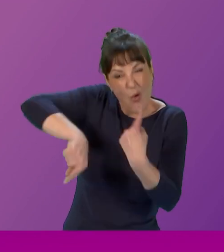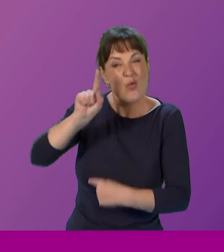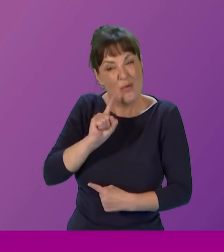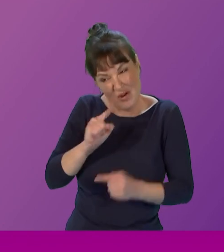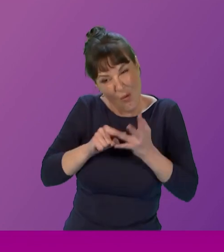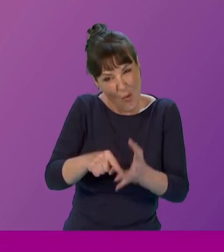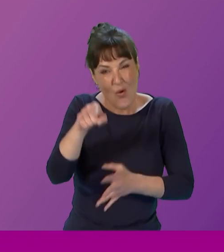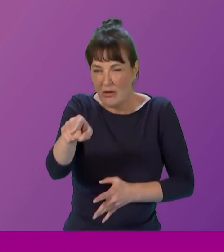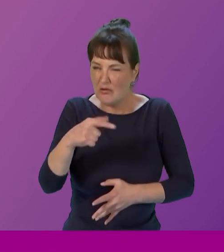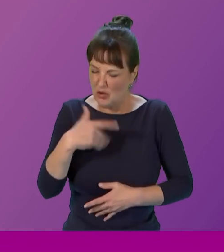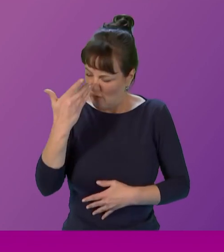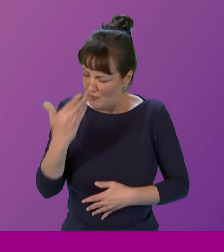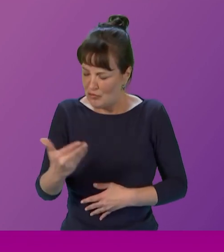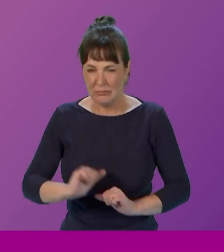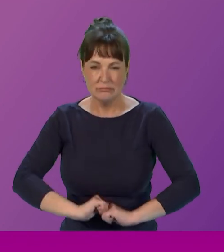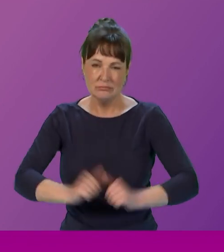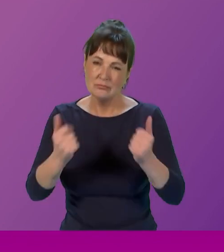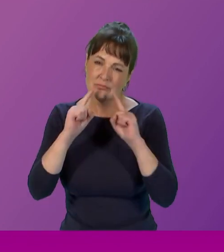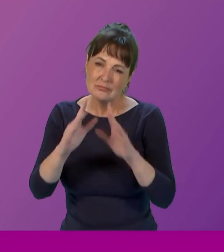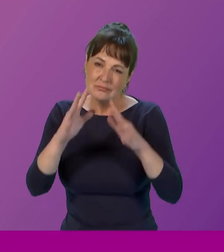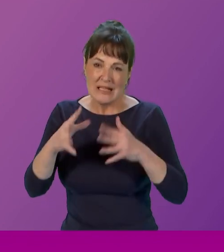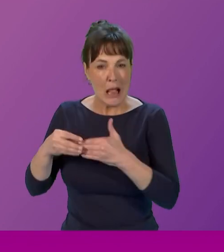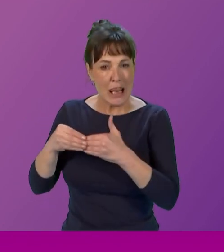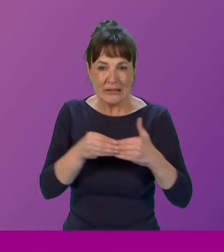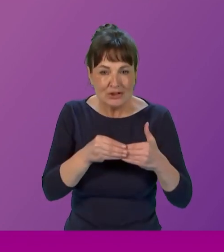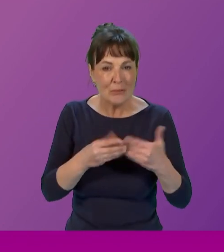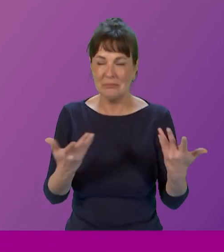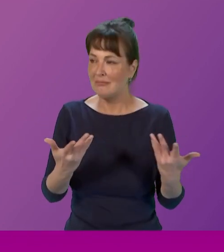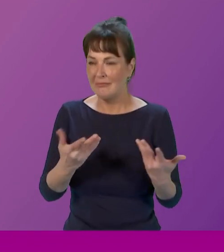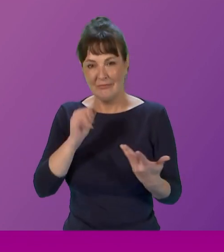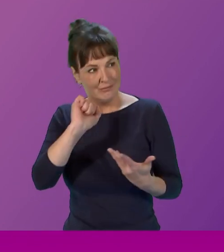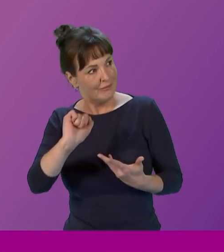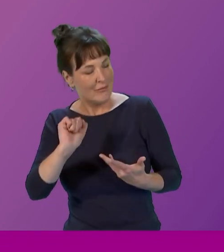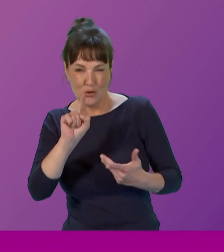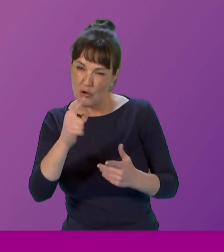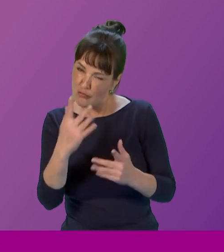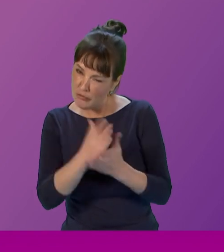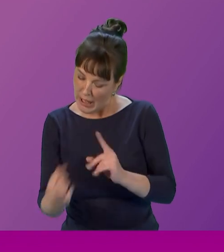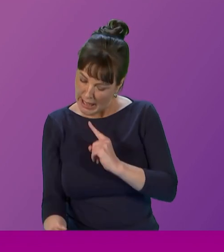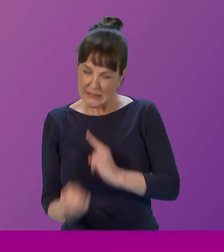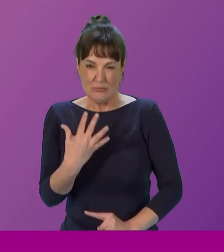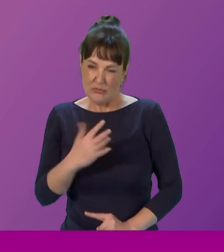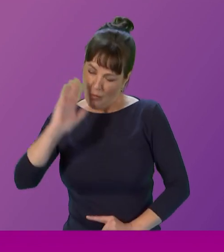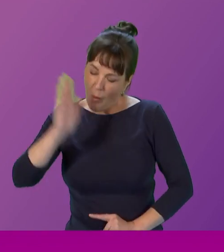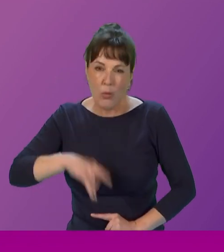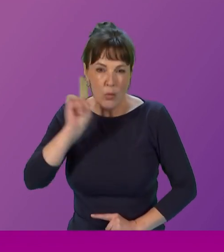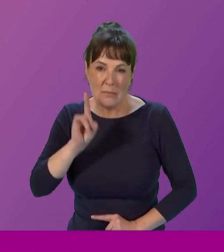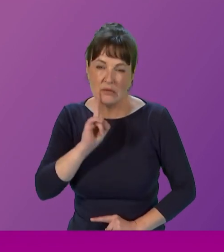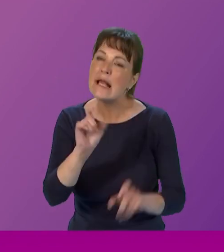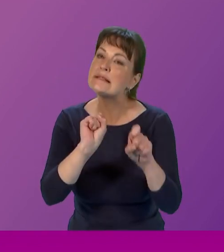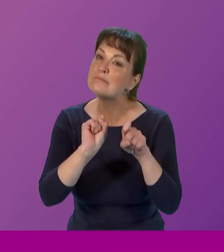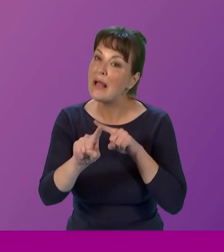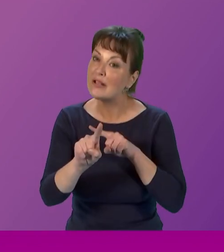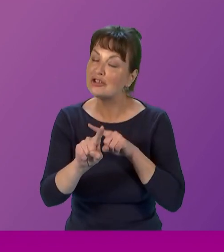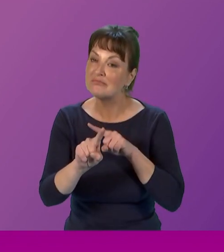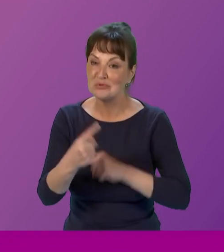You have shown great leadership in your role as First Minister and an inspiration to all of us, especially